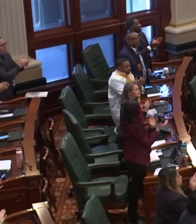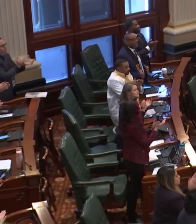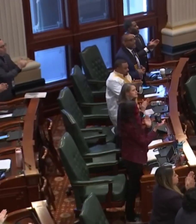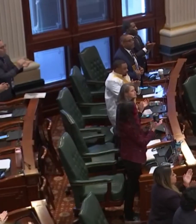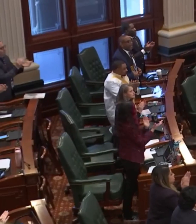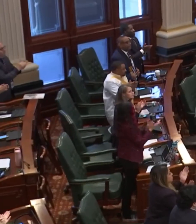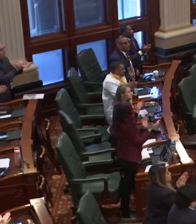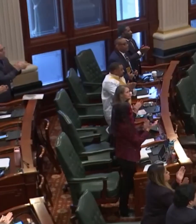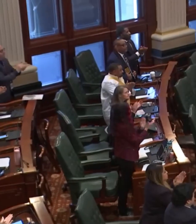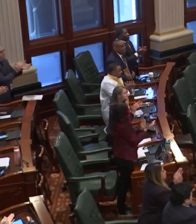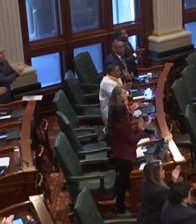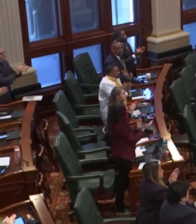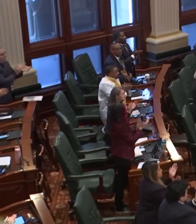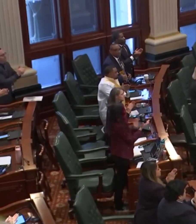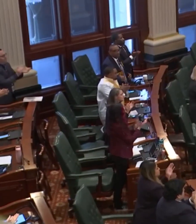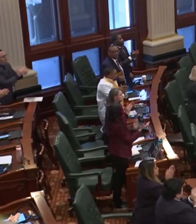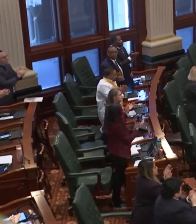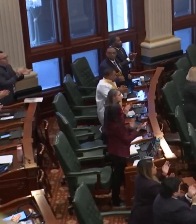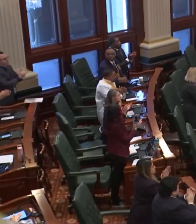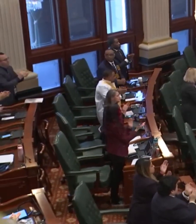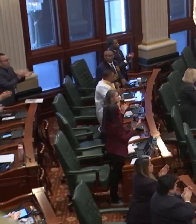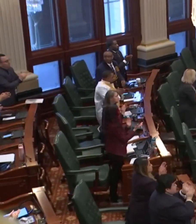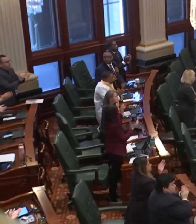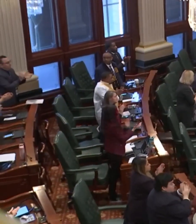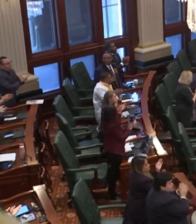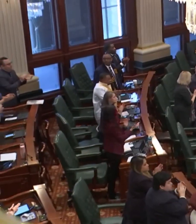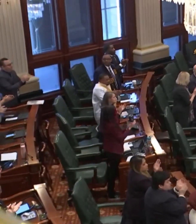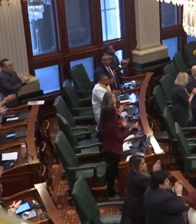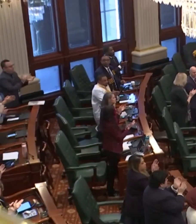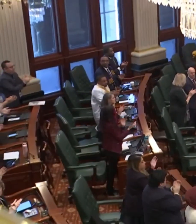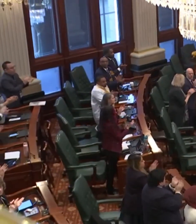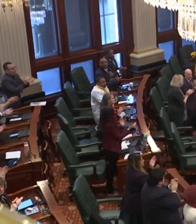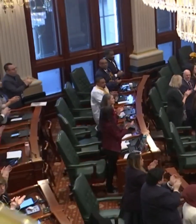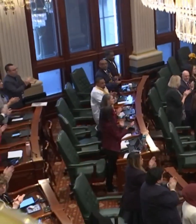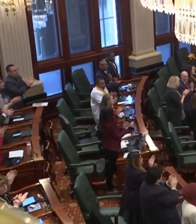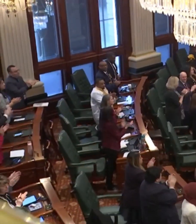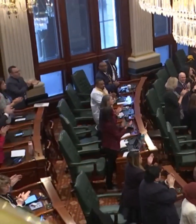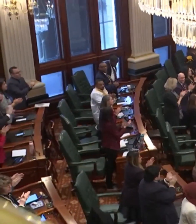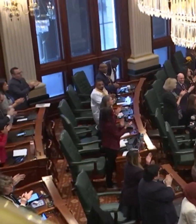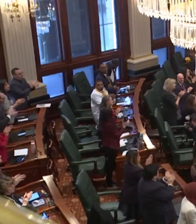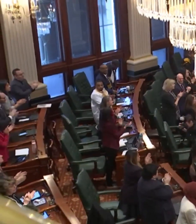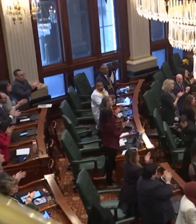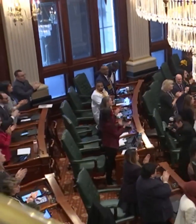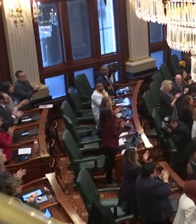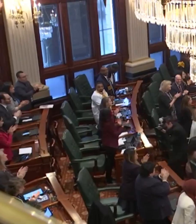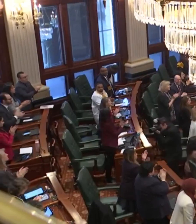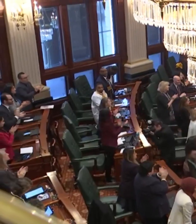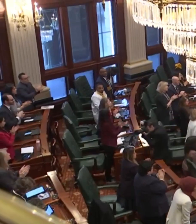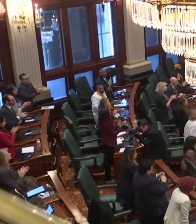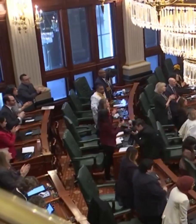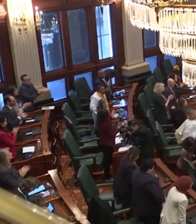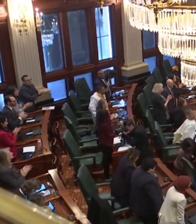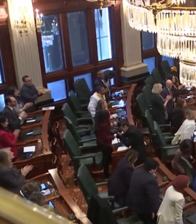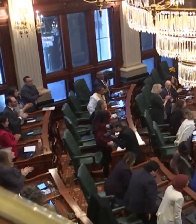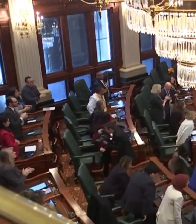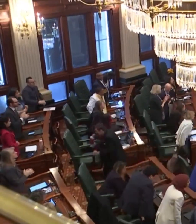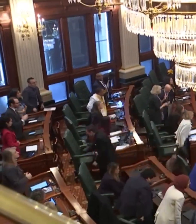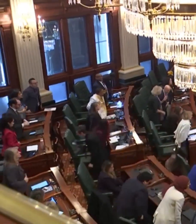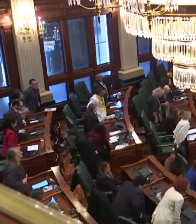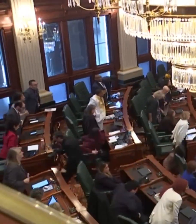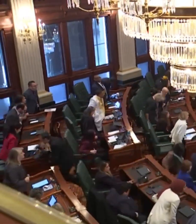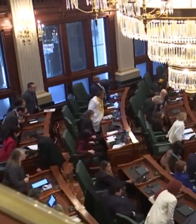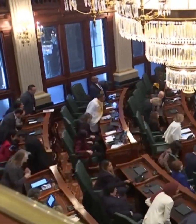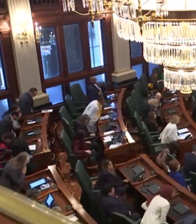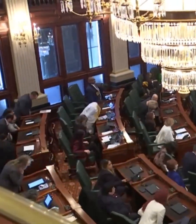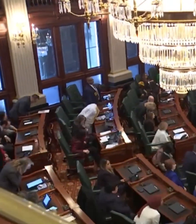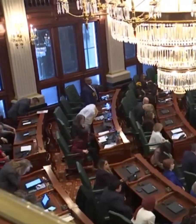workers